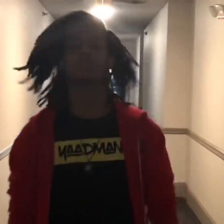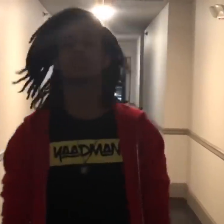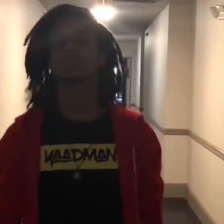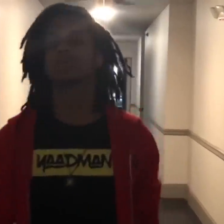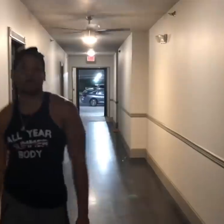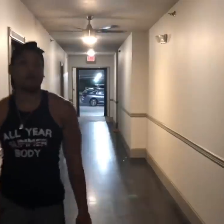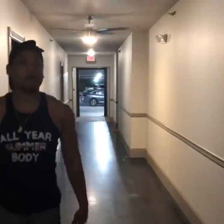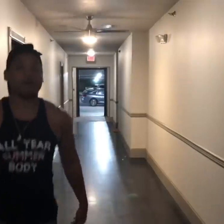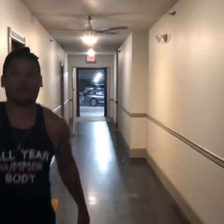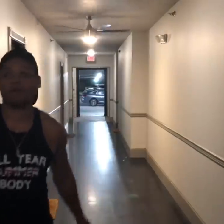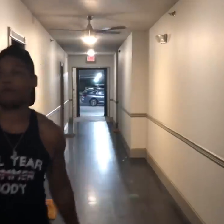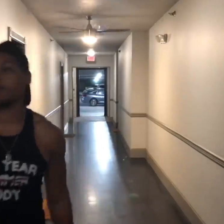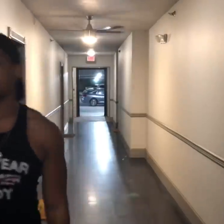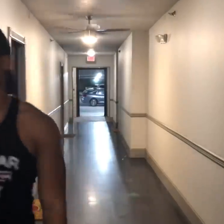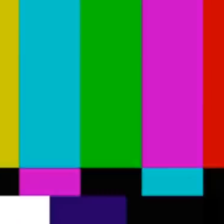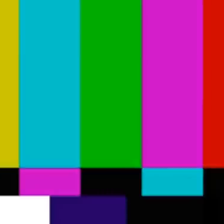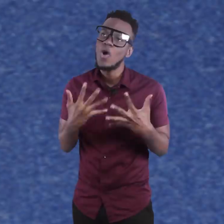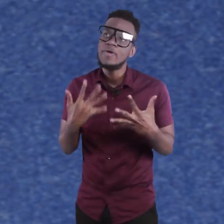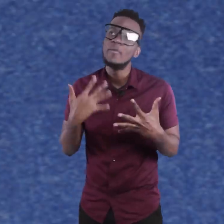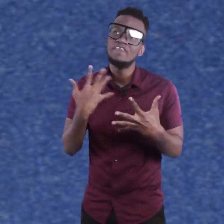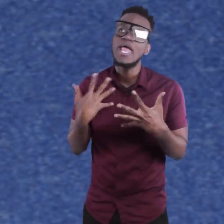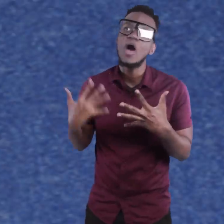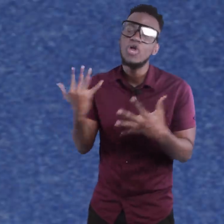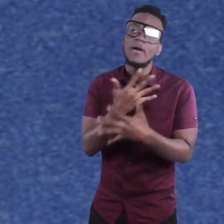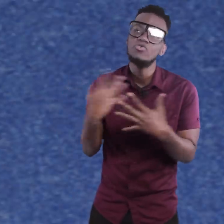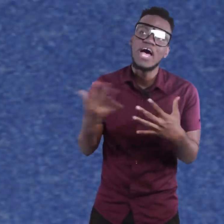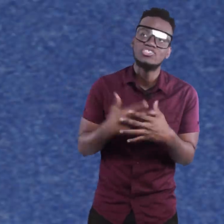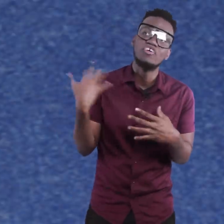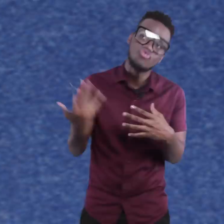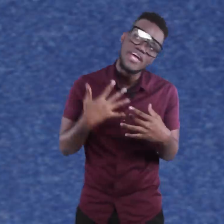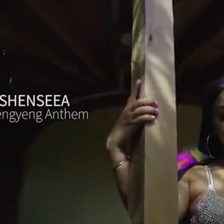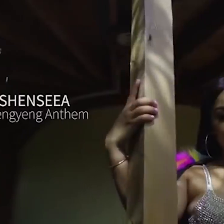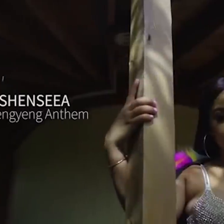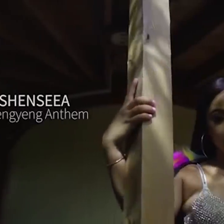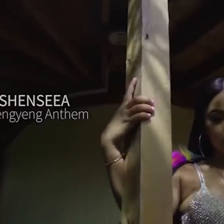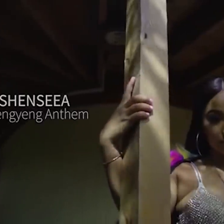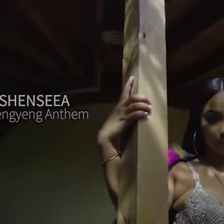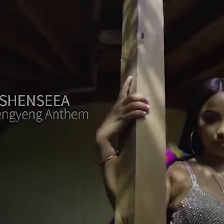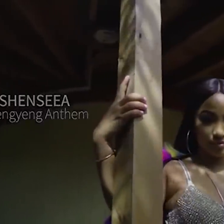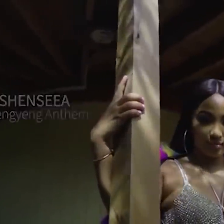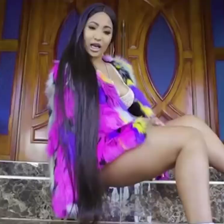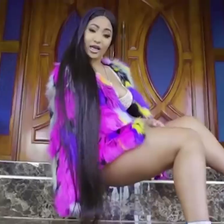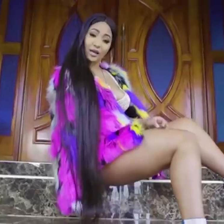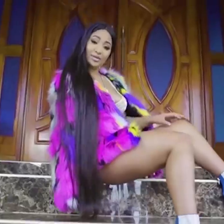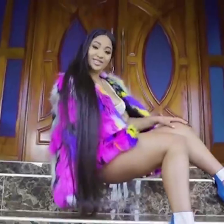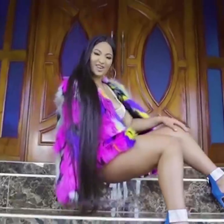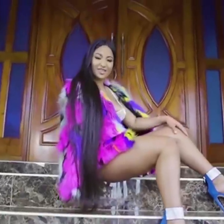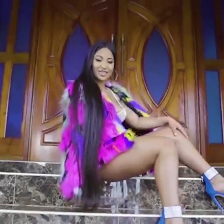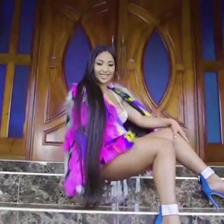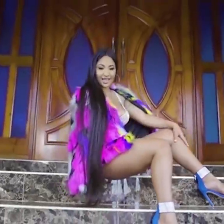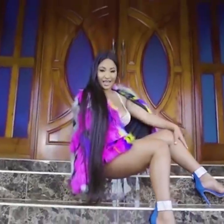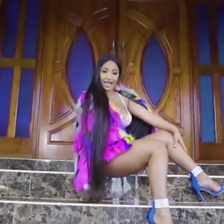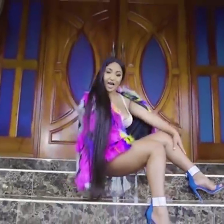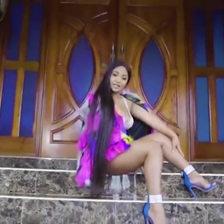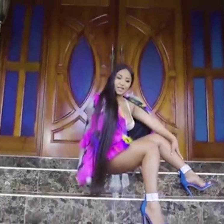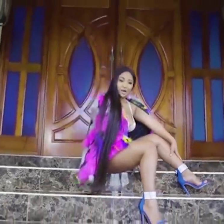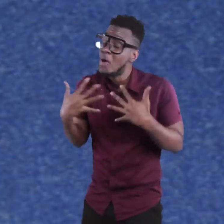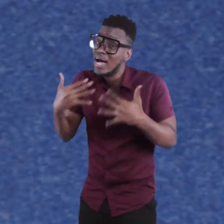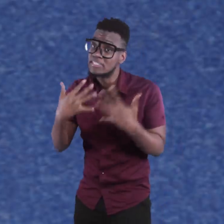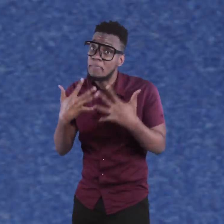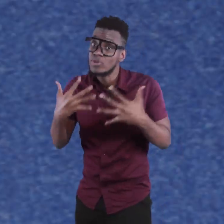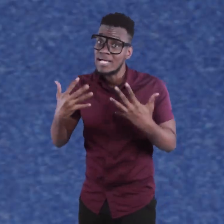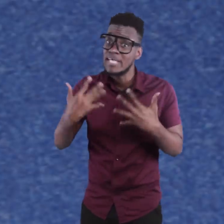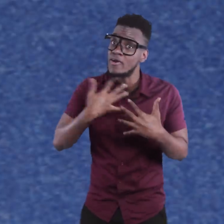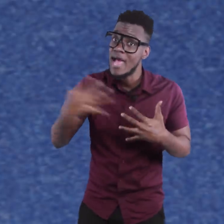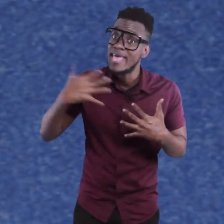can't see me and talk about them. Dem a man. You know people feel like a whole heap of youth actually rate the Shenyang over the Governor's song. Because when they didn't hear the little swag you know. You feel